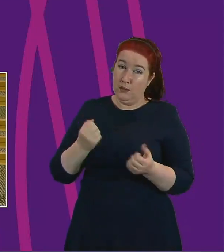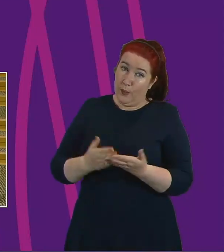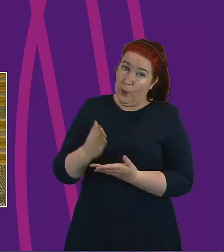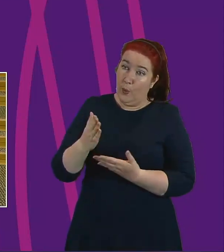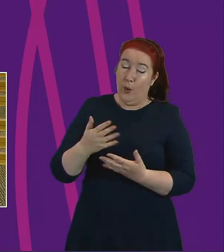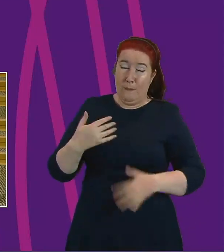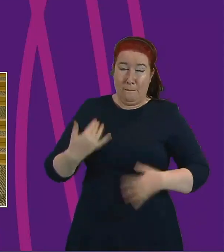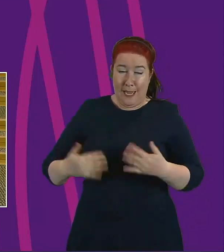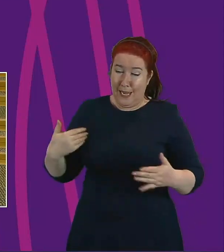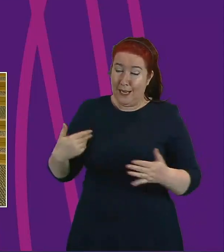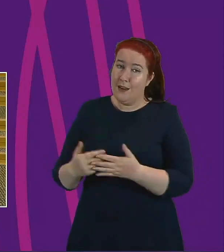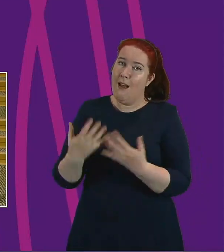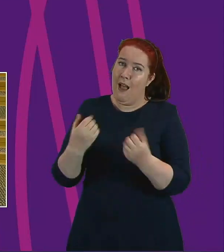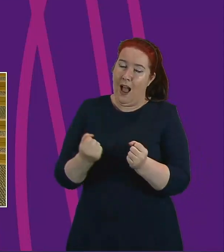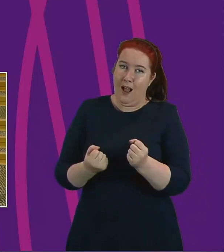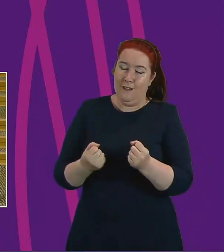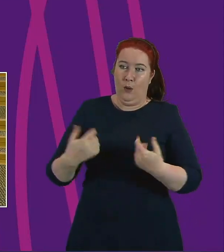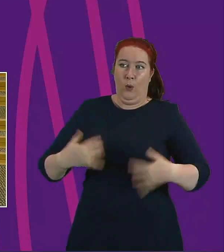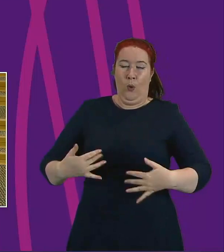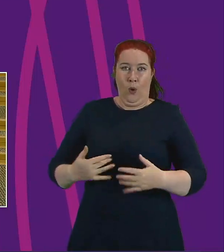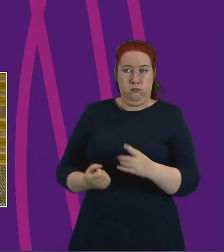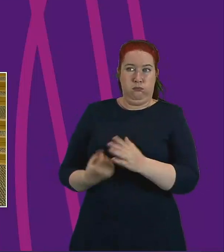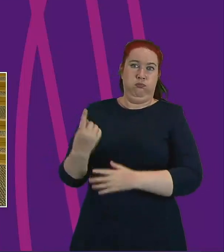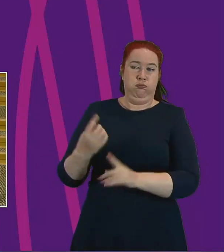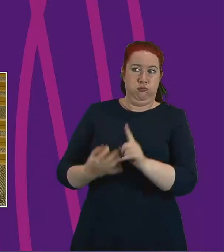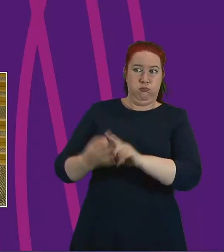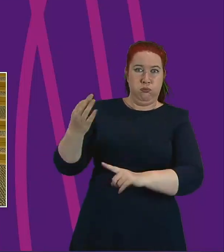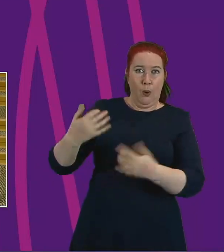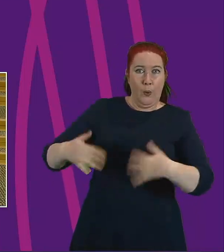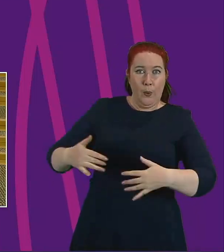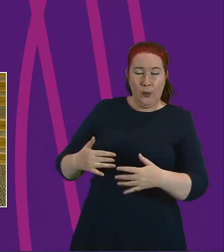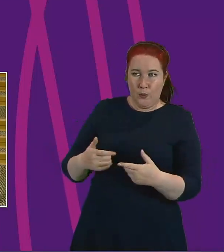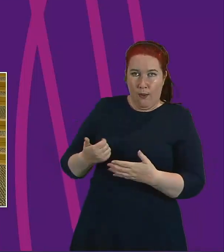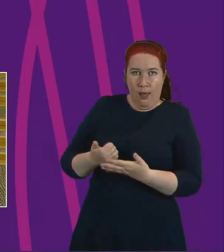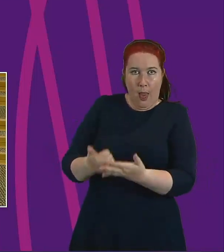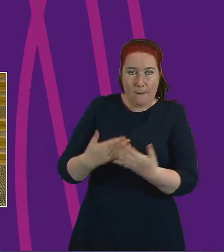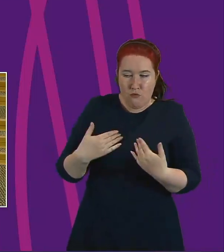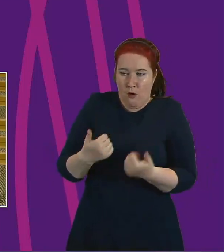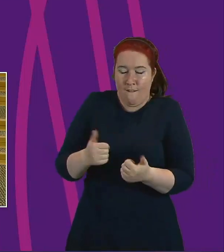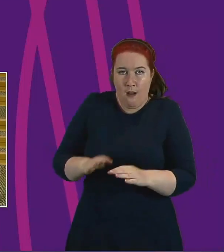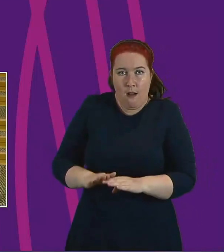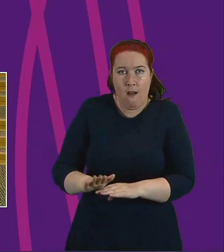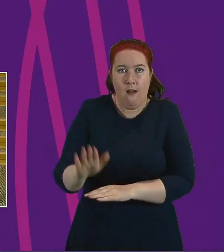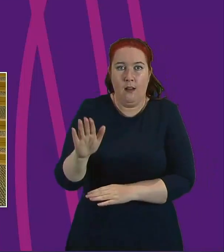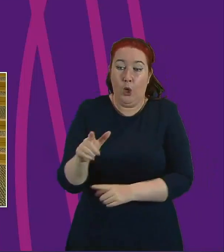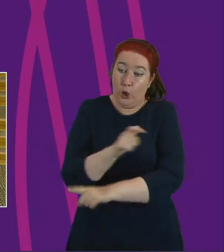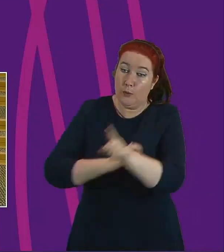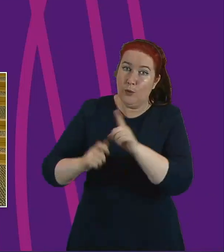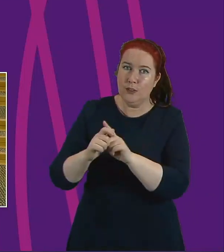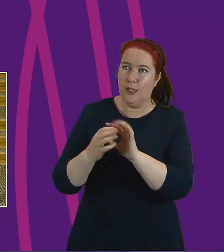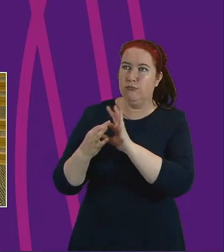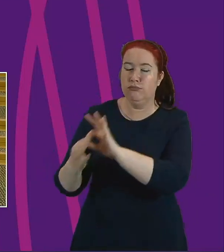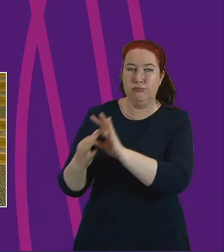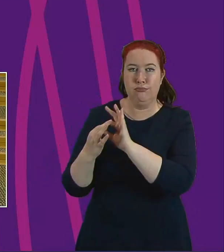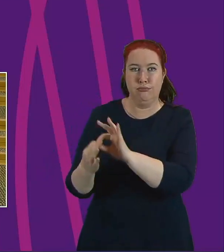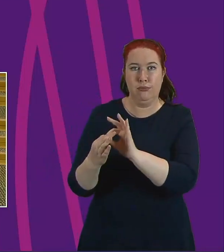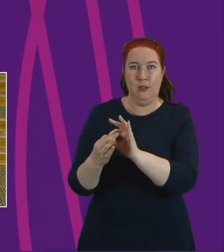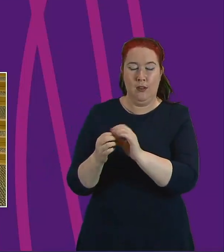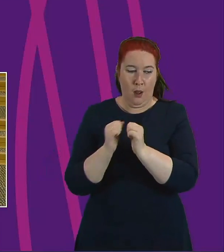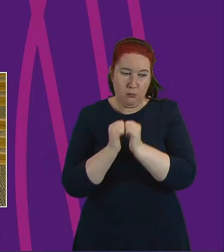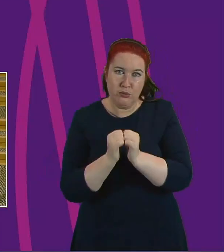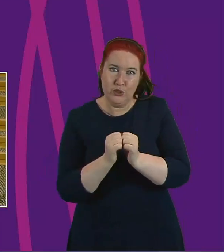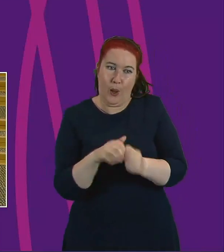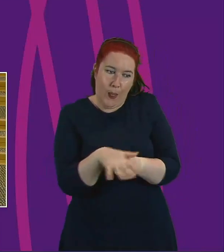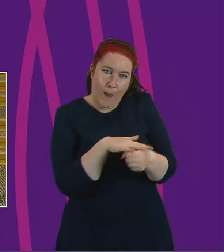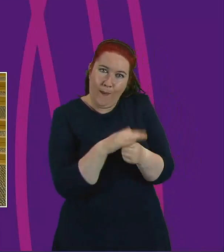inspiration and achievement to help sustain our country's recovery. Communities reconnecting with one another, a re-appreciation of localism,